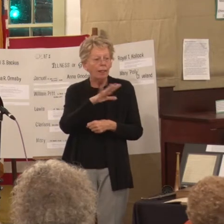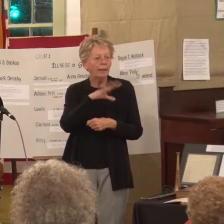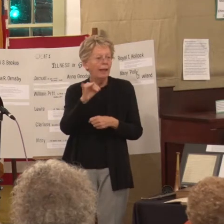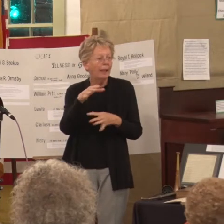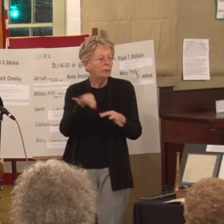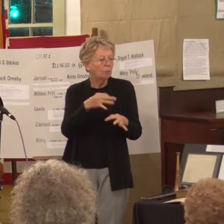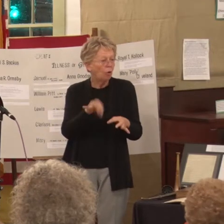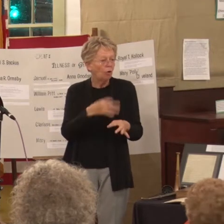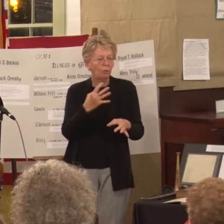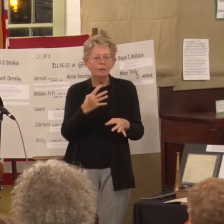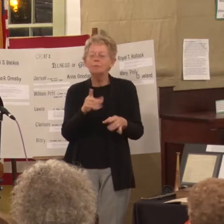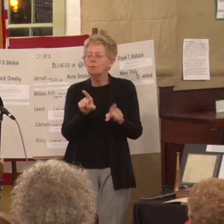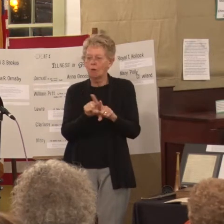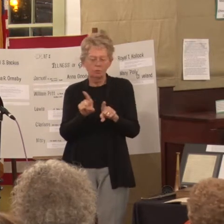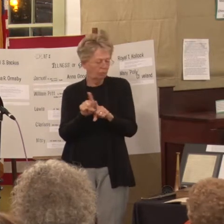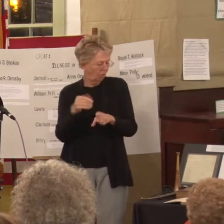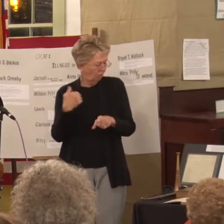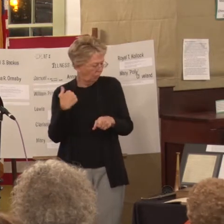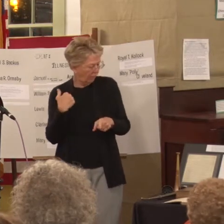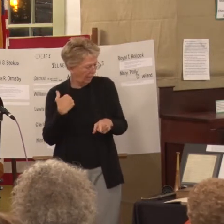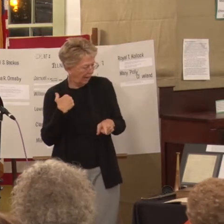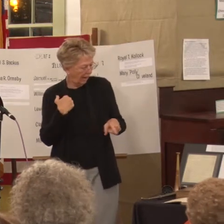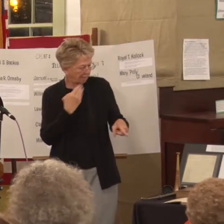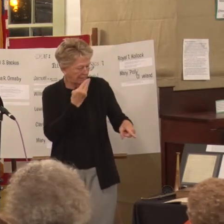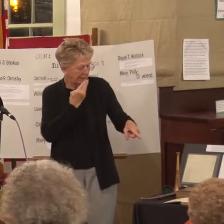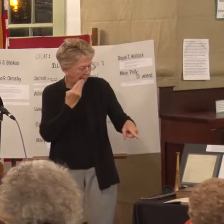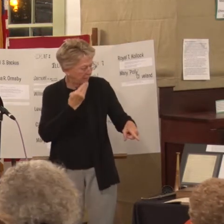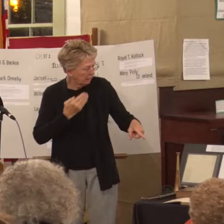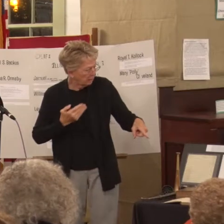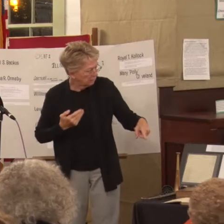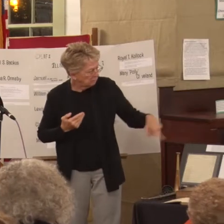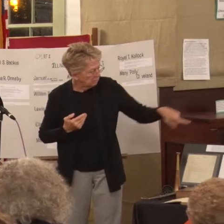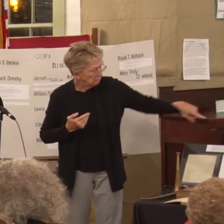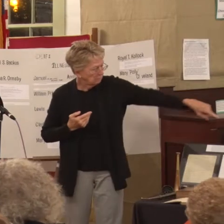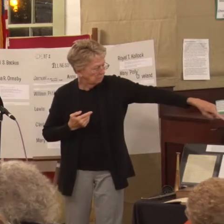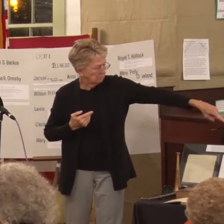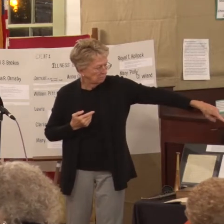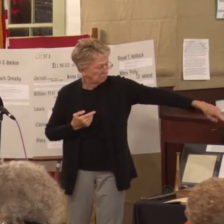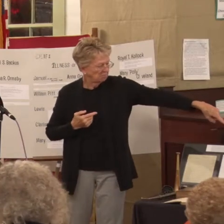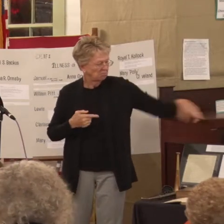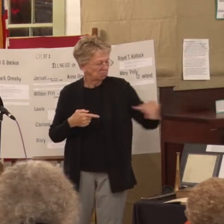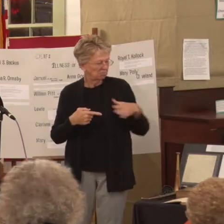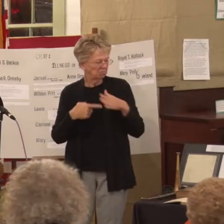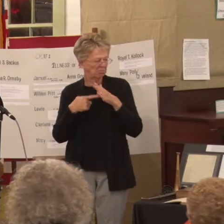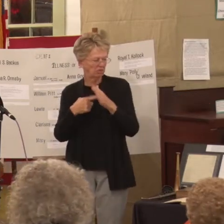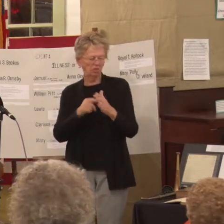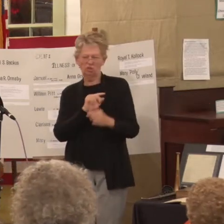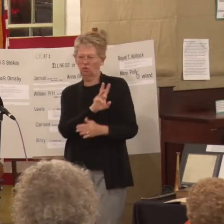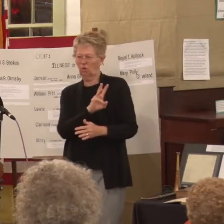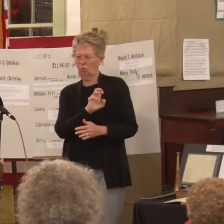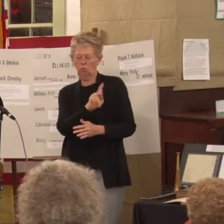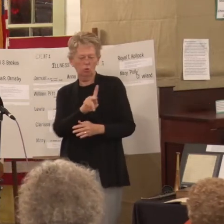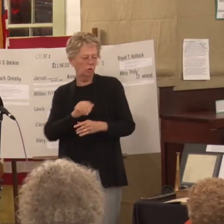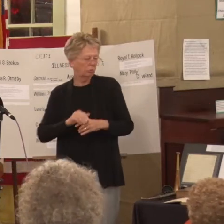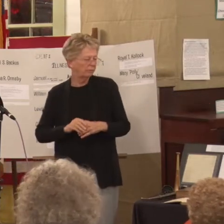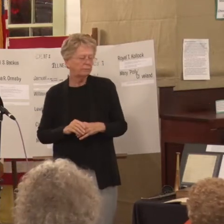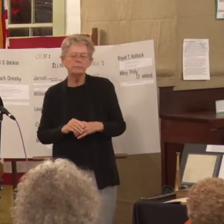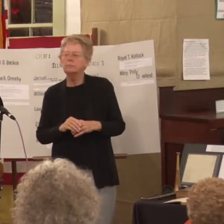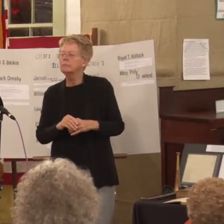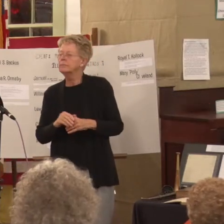And we also have a napkin to show you what kind of work that they did here. And so, they would